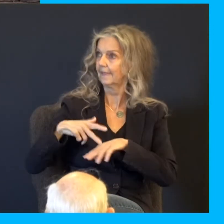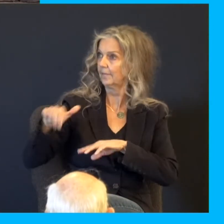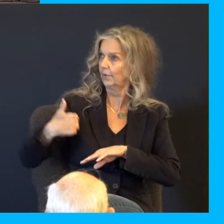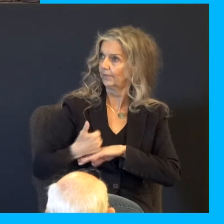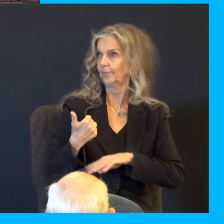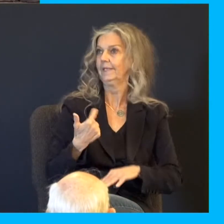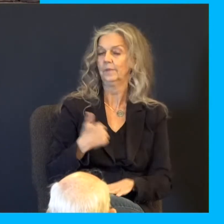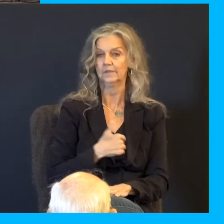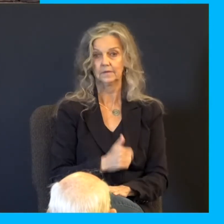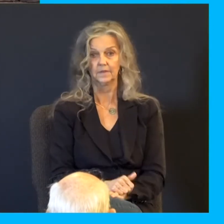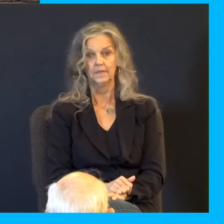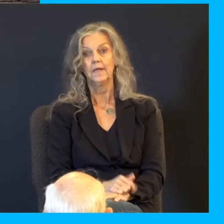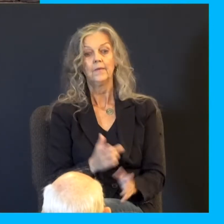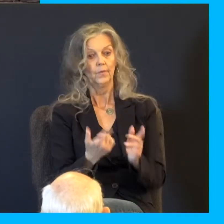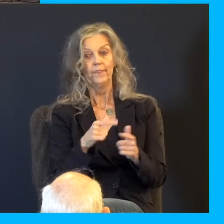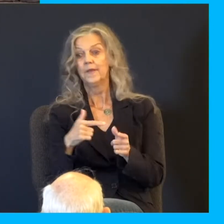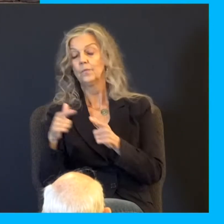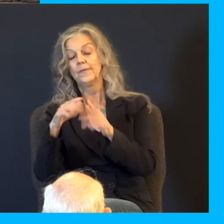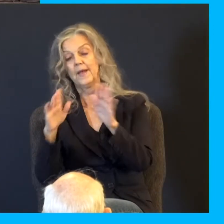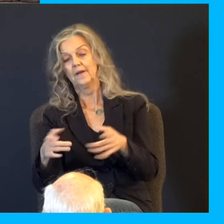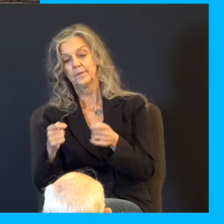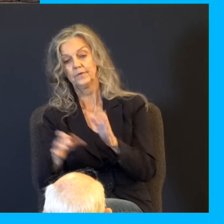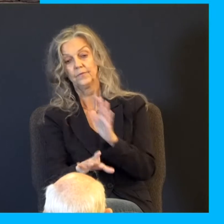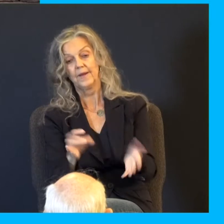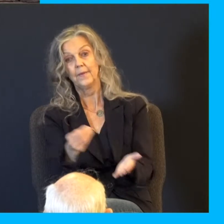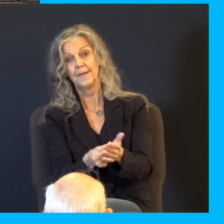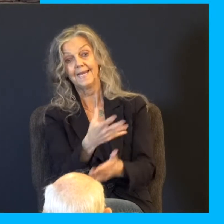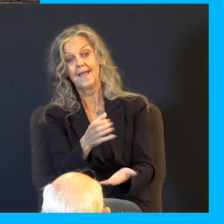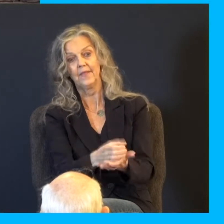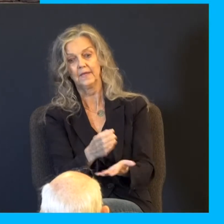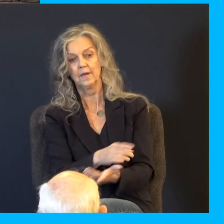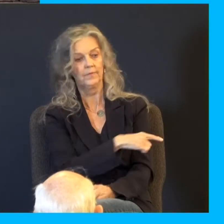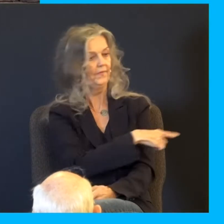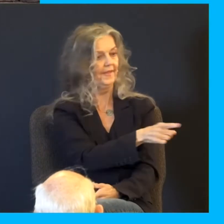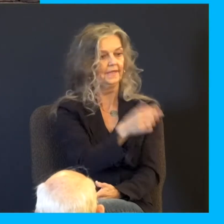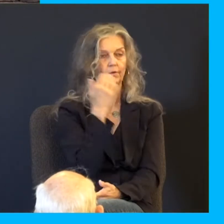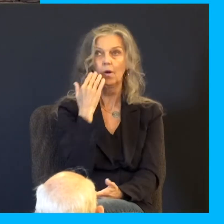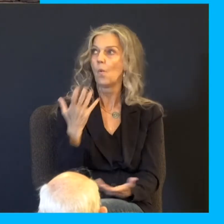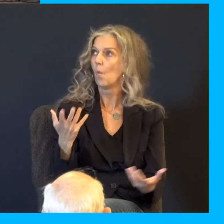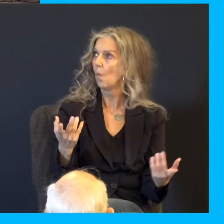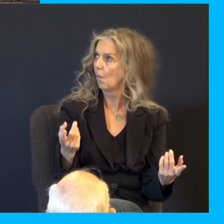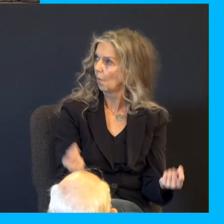And of course, when it's found in Benjamin's sack, both money and cup, they know in their heart of hearts what? He's innocent.